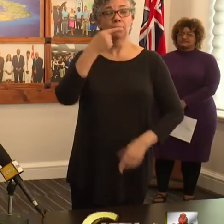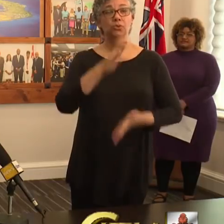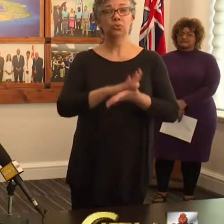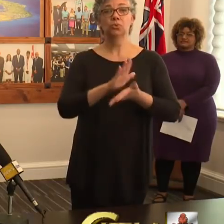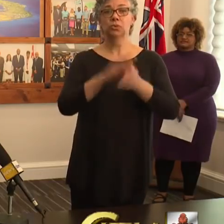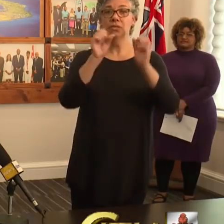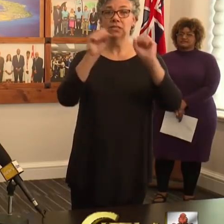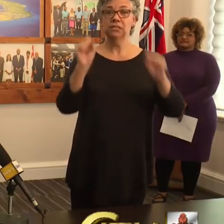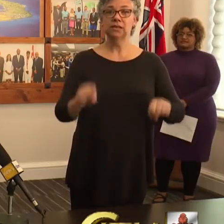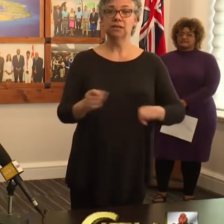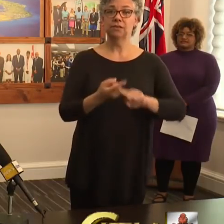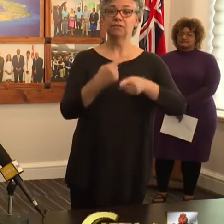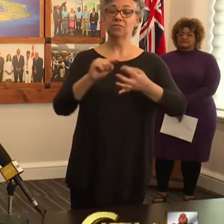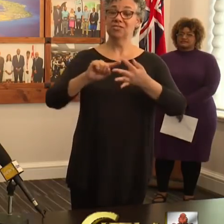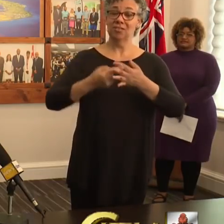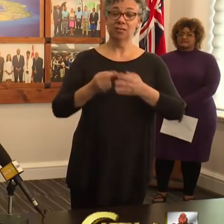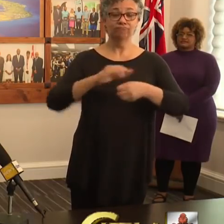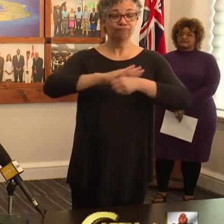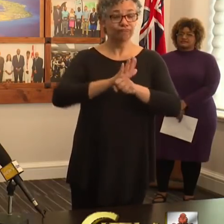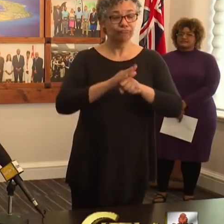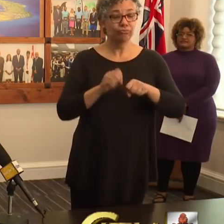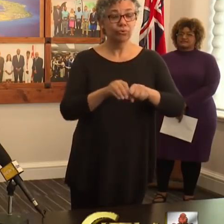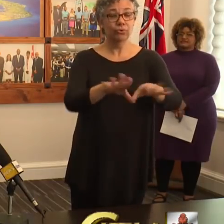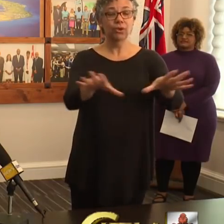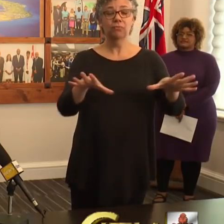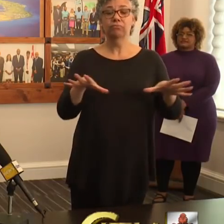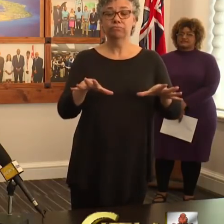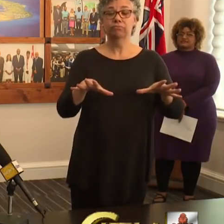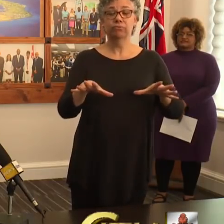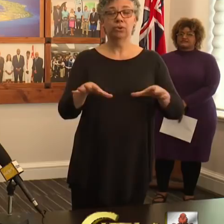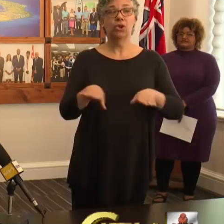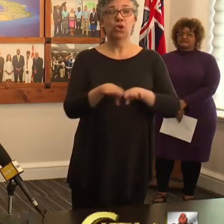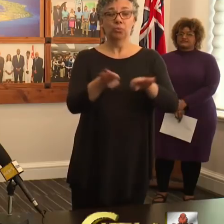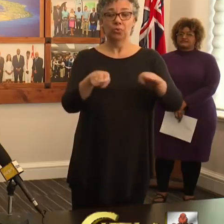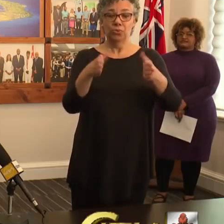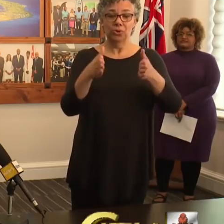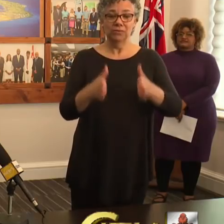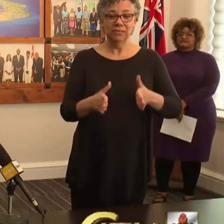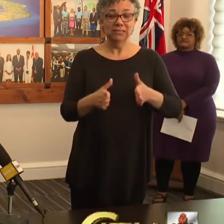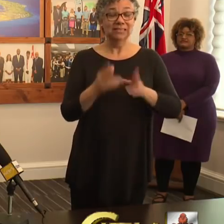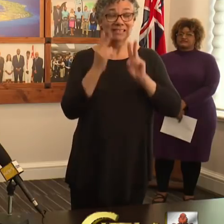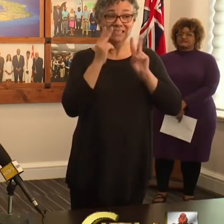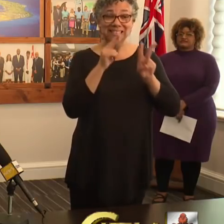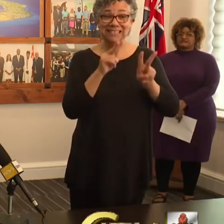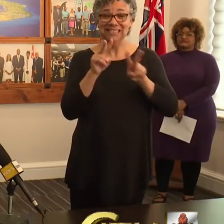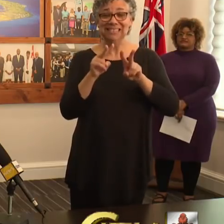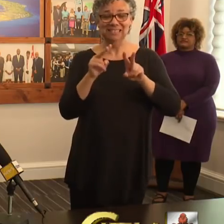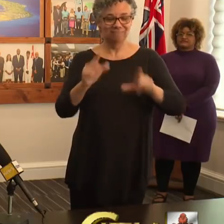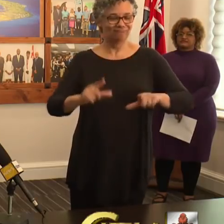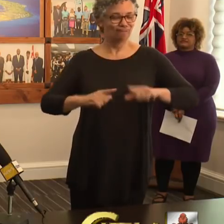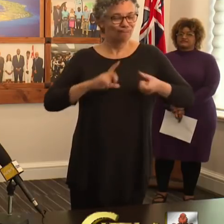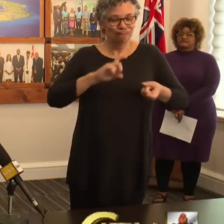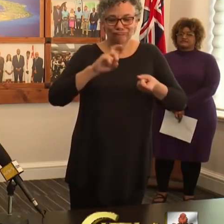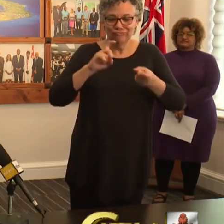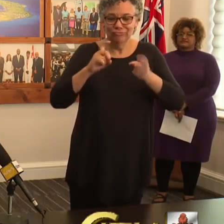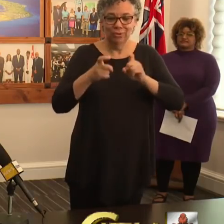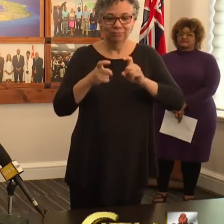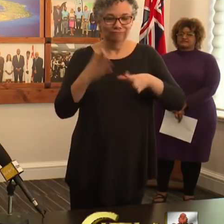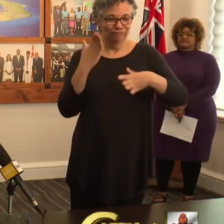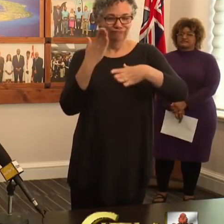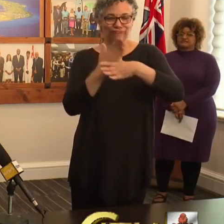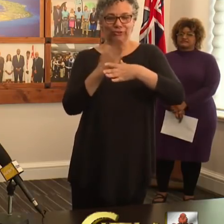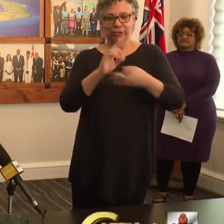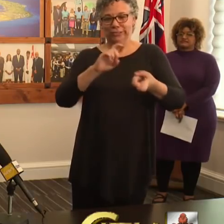Since the start of COVID-19, in the pandemic, Bermudians have seen their lives adjusted, disrupted,